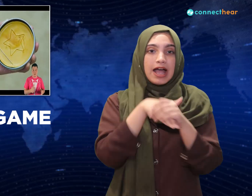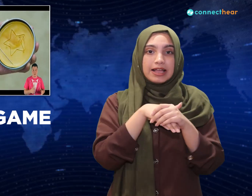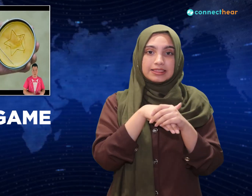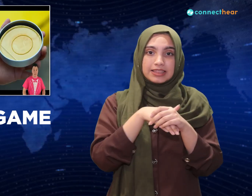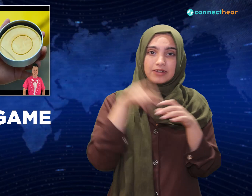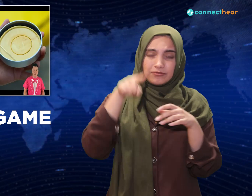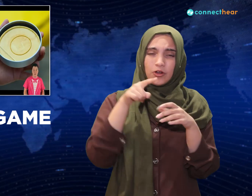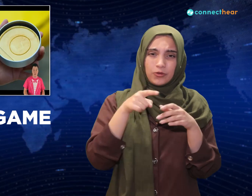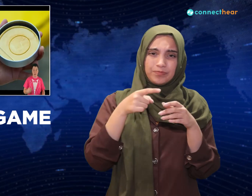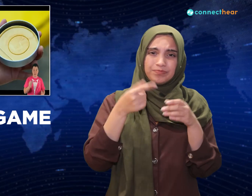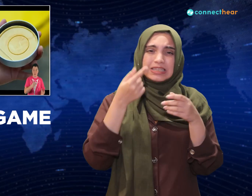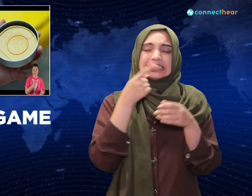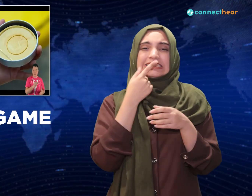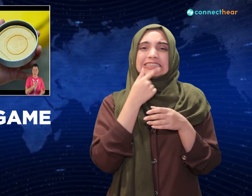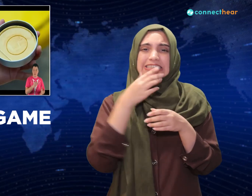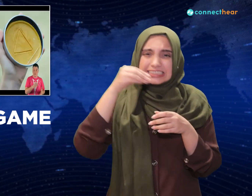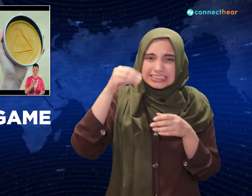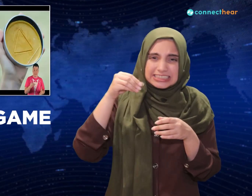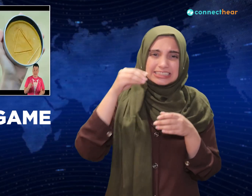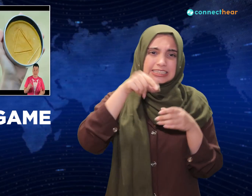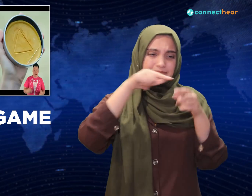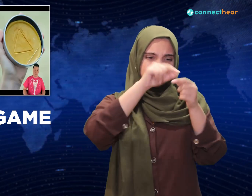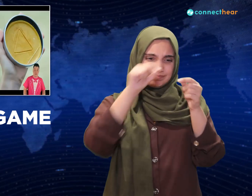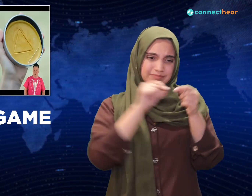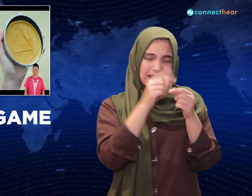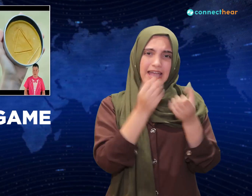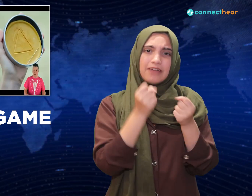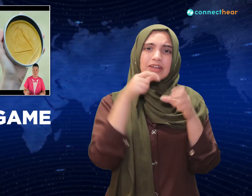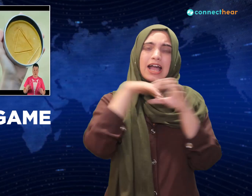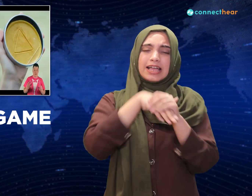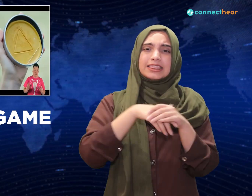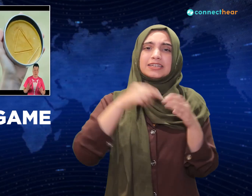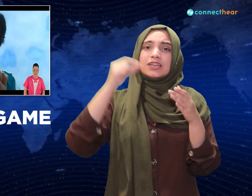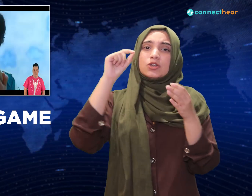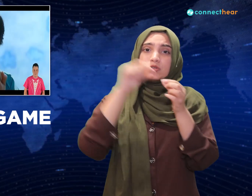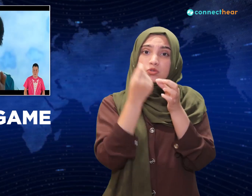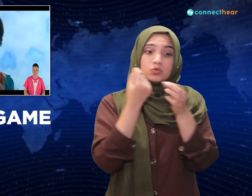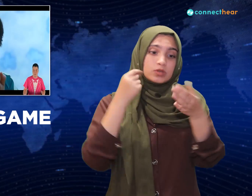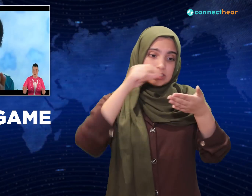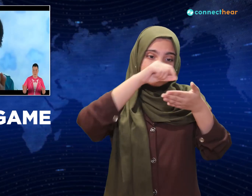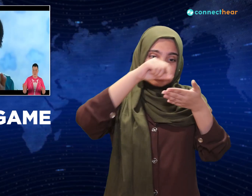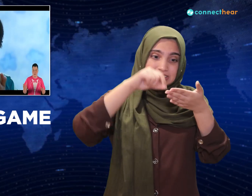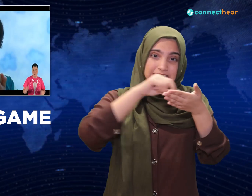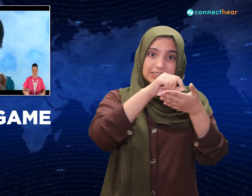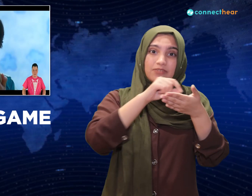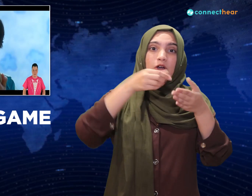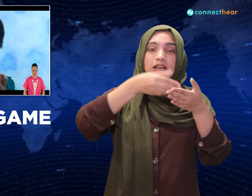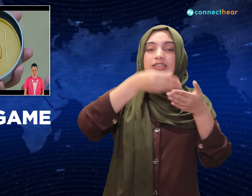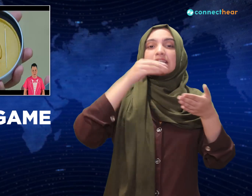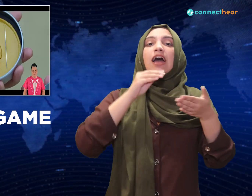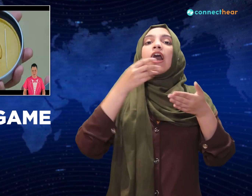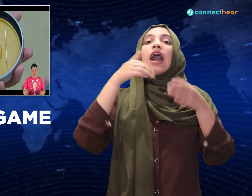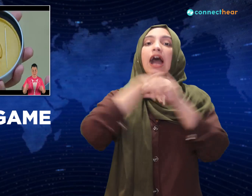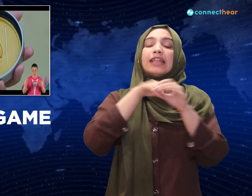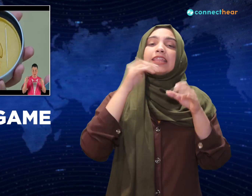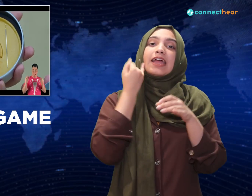cookie, and you've gotta use the needle to get it out of there without breaking it. And unfortunately for our hero, he picked the